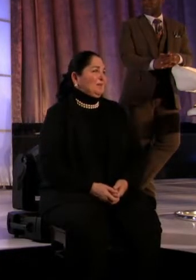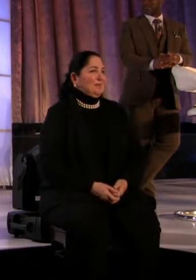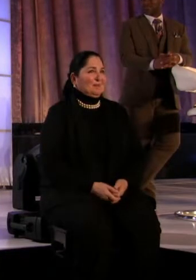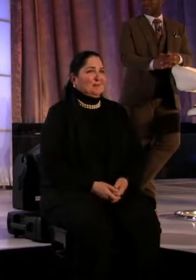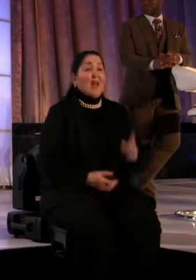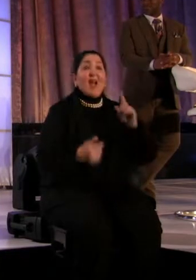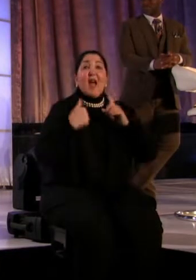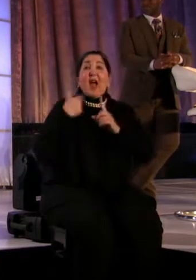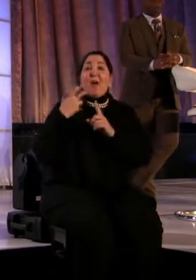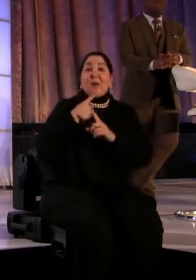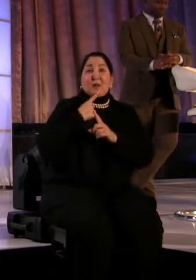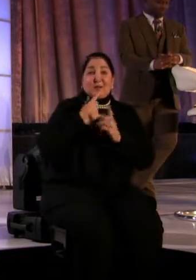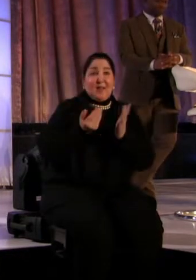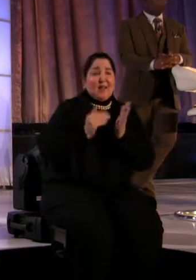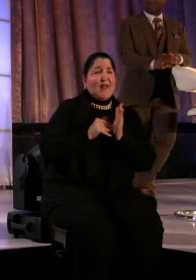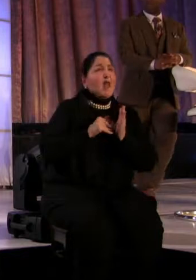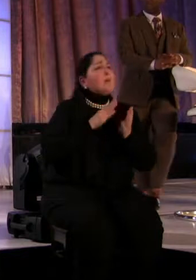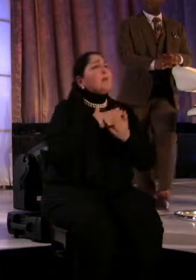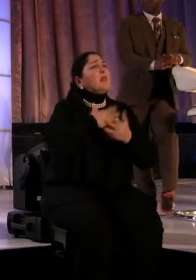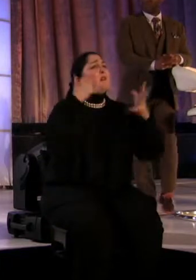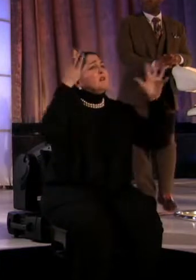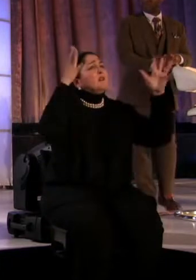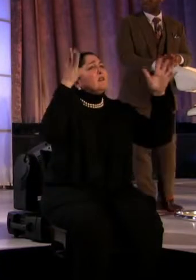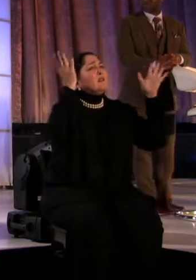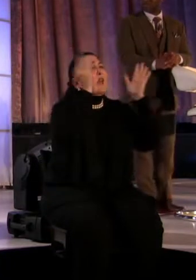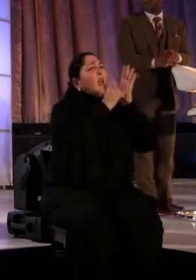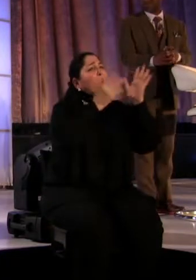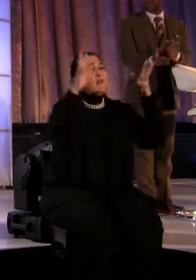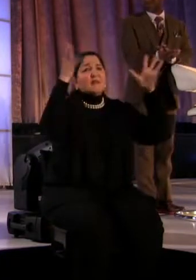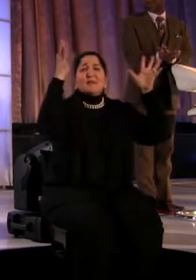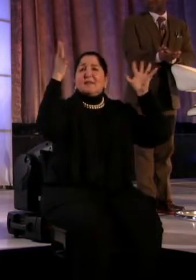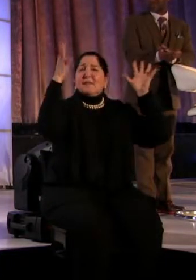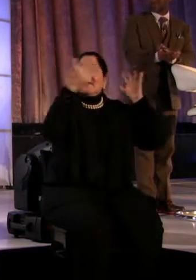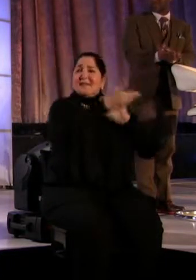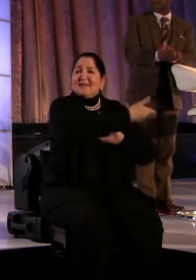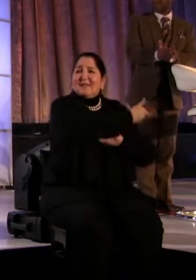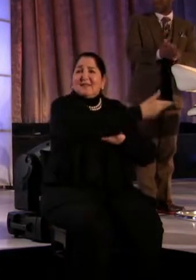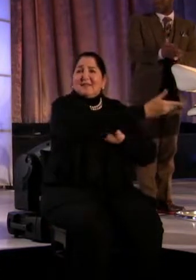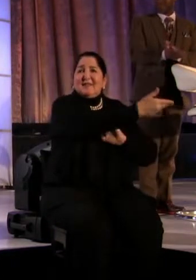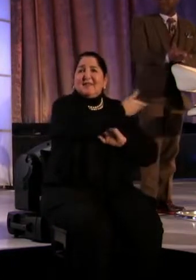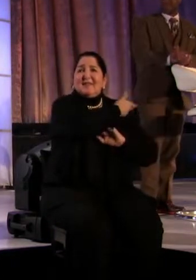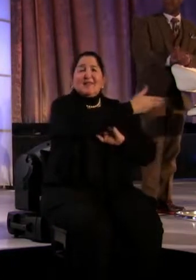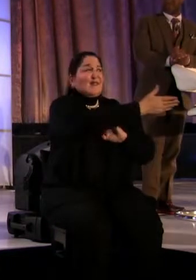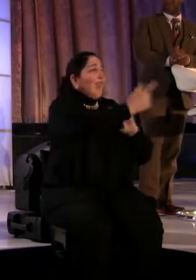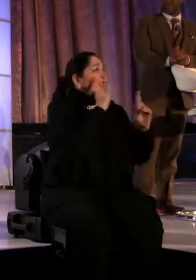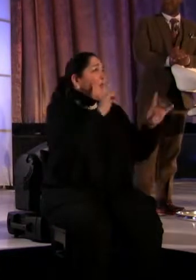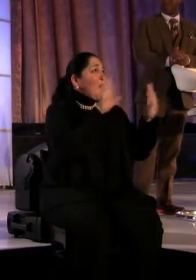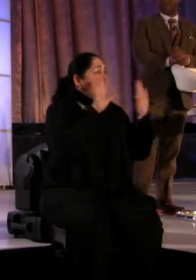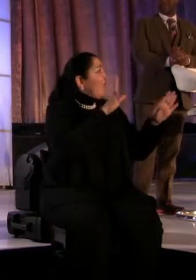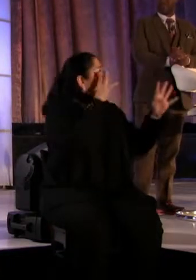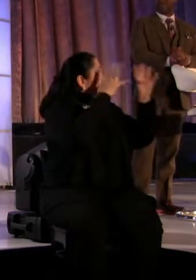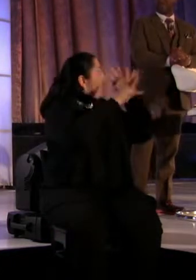And I want to echo that. Please give them another hand. They are so wonderful, so innovative.